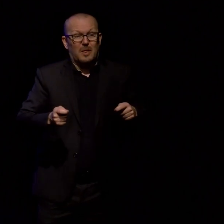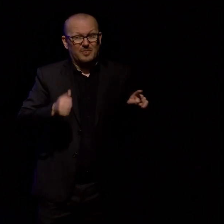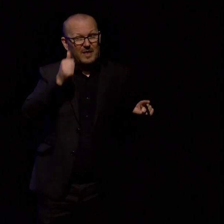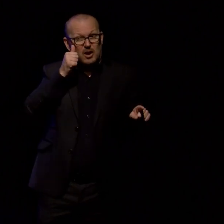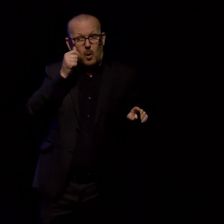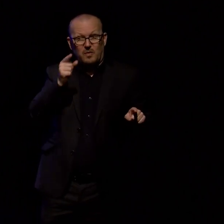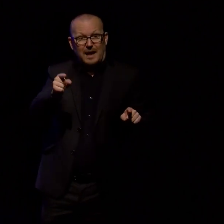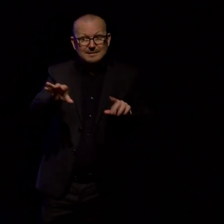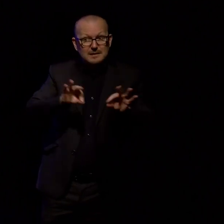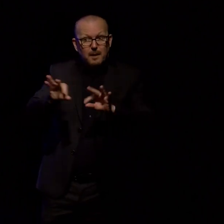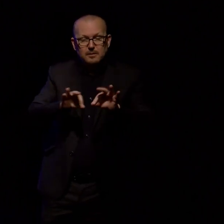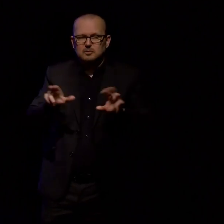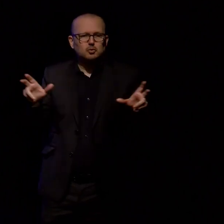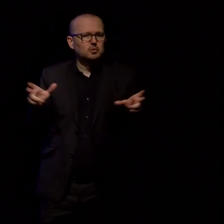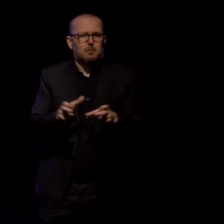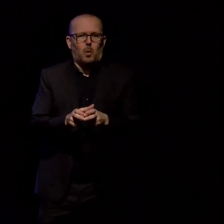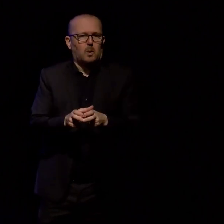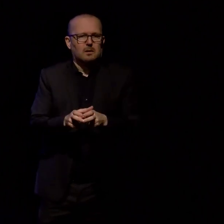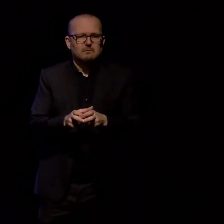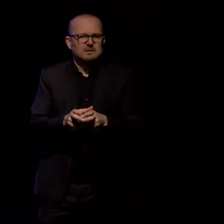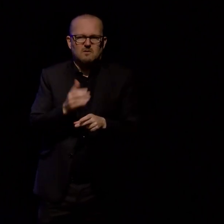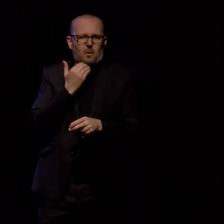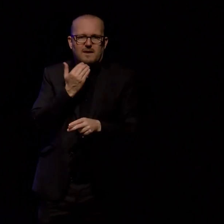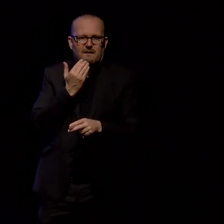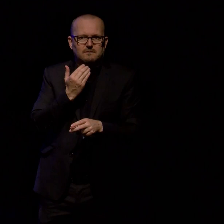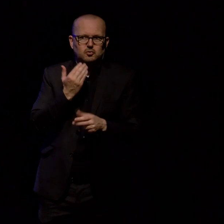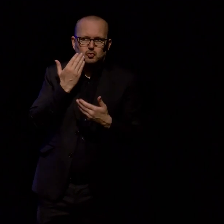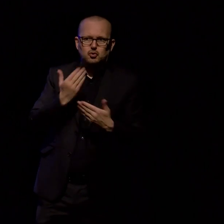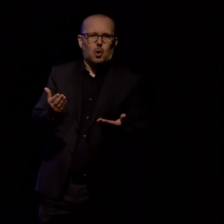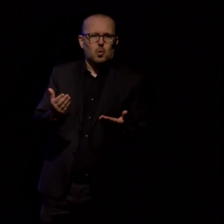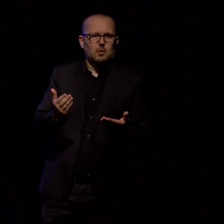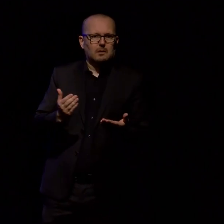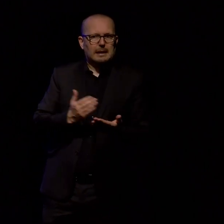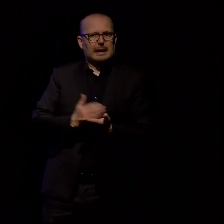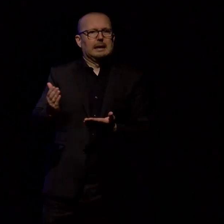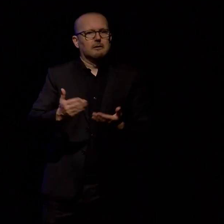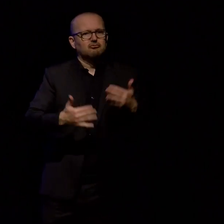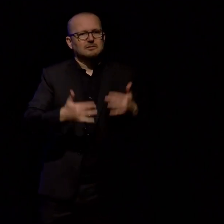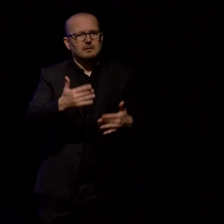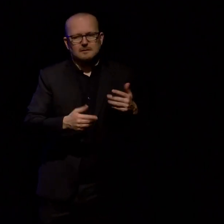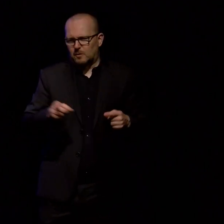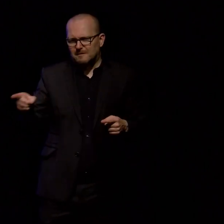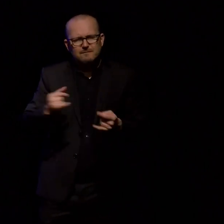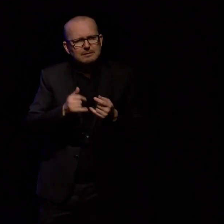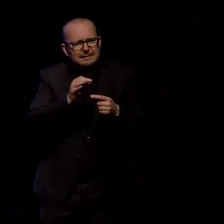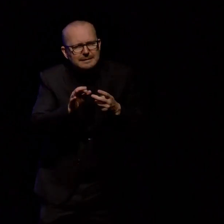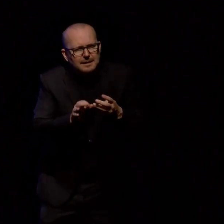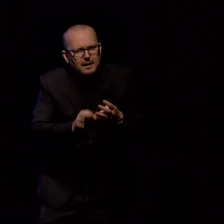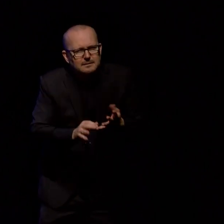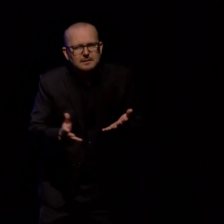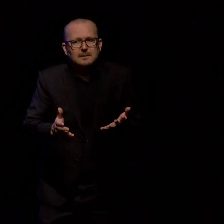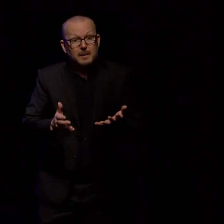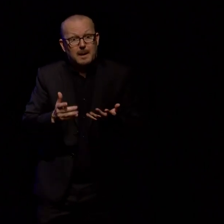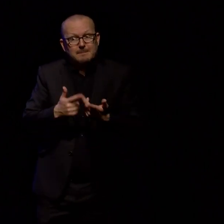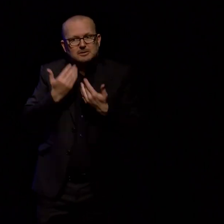provide robust results for this particular phenomena and it's further compounded by the fact that families in low